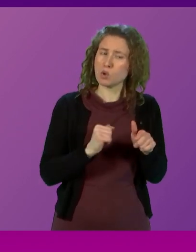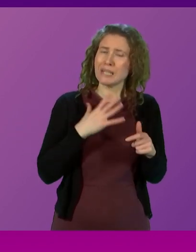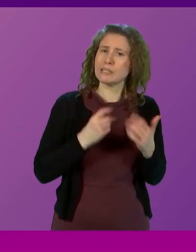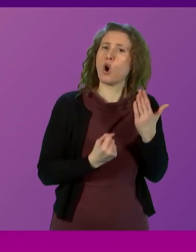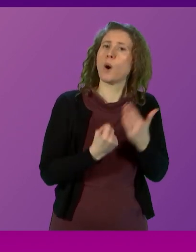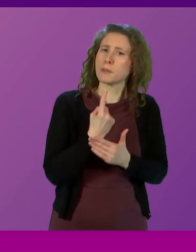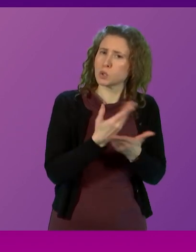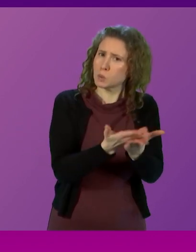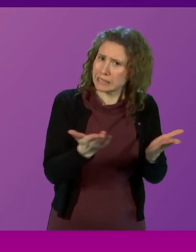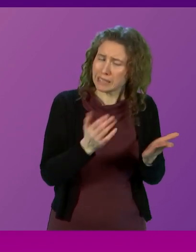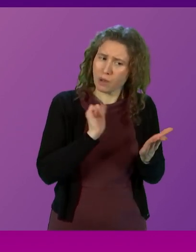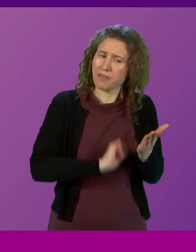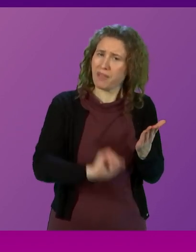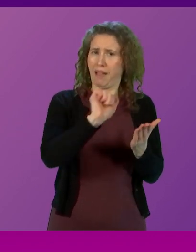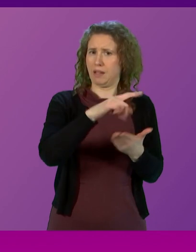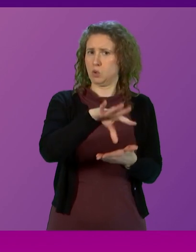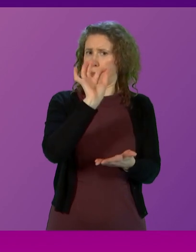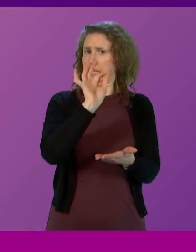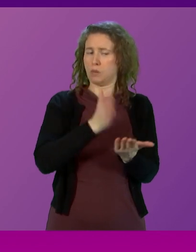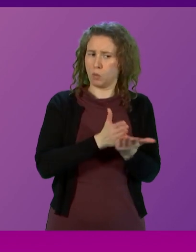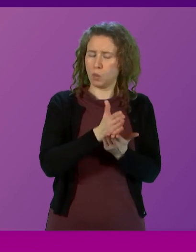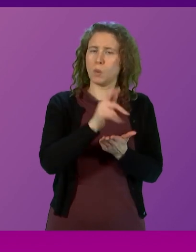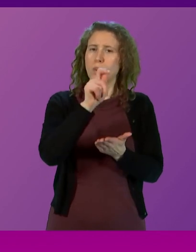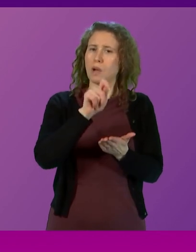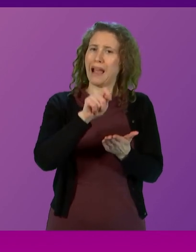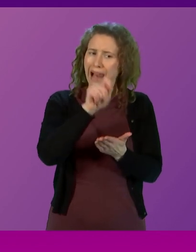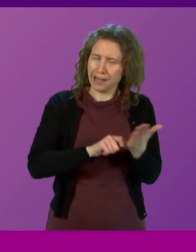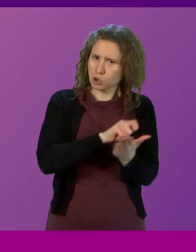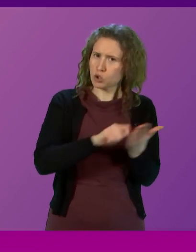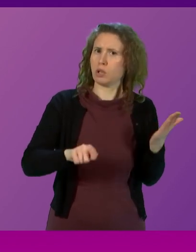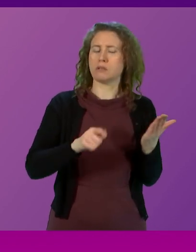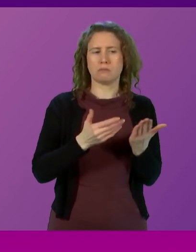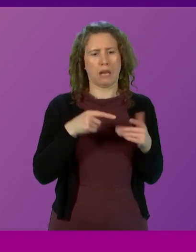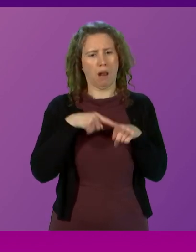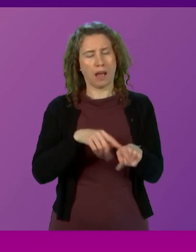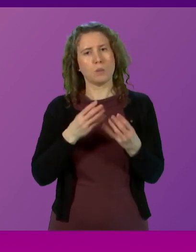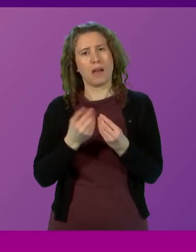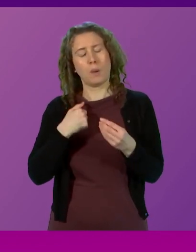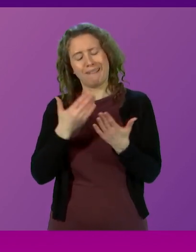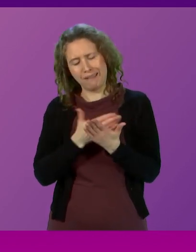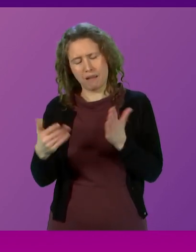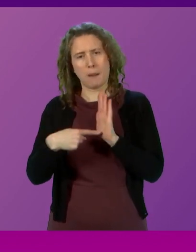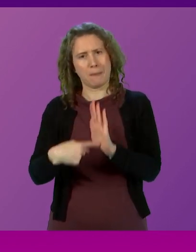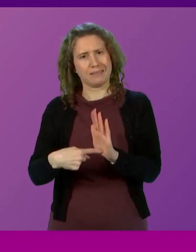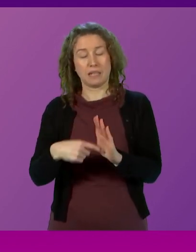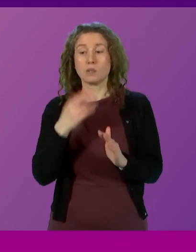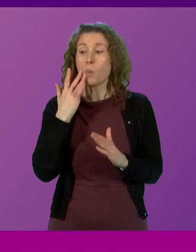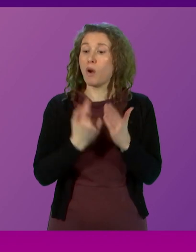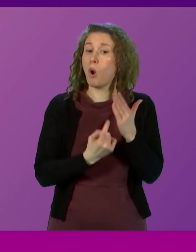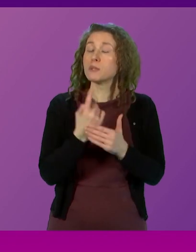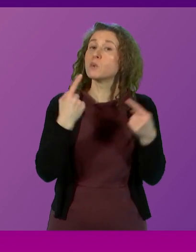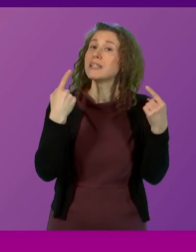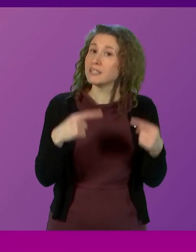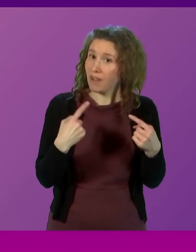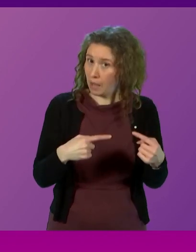opportunity to have that say in a democratic referendum in line with our clear mandate. And when that opportunity is